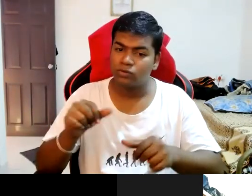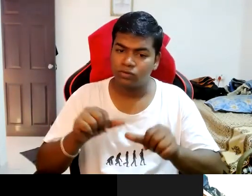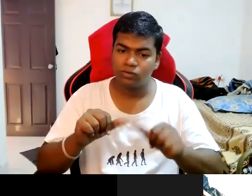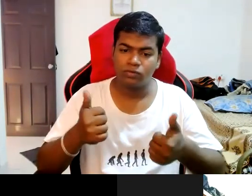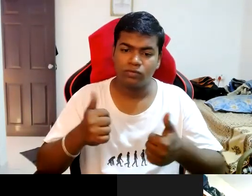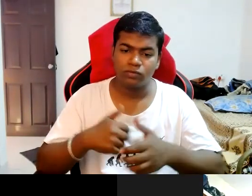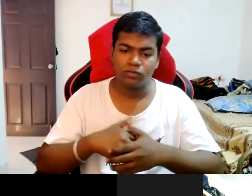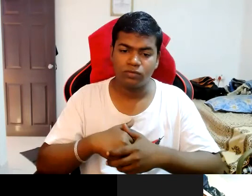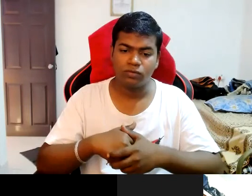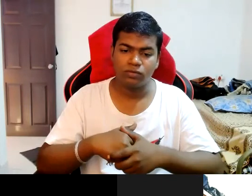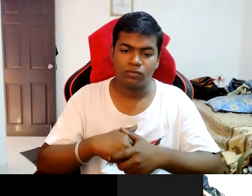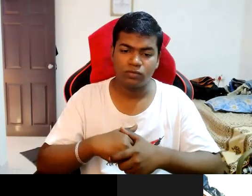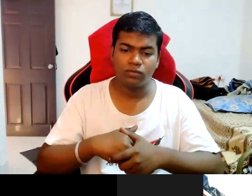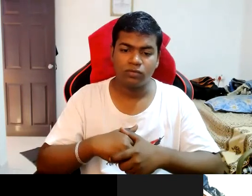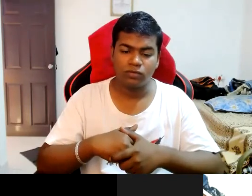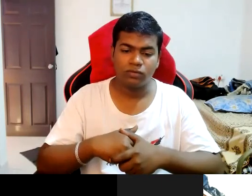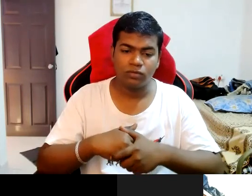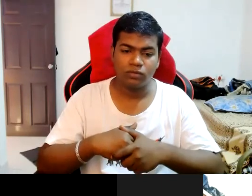anything in the world